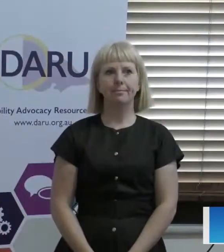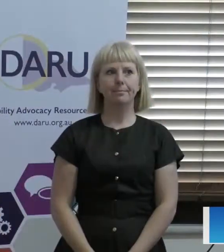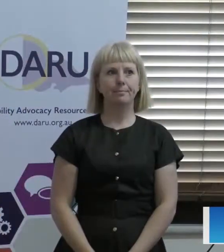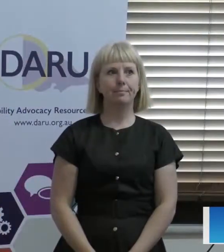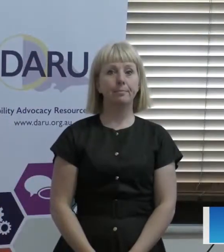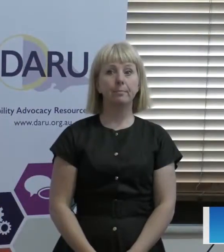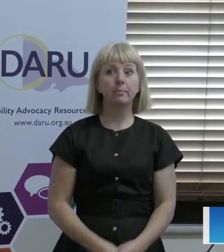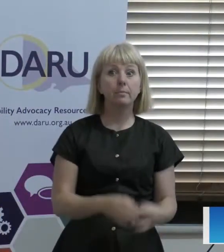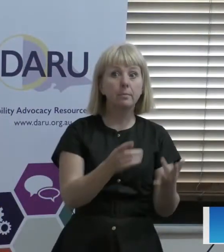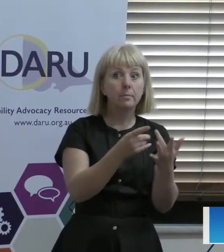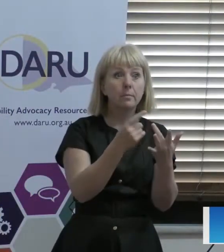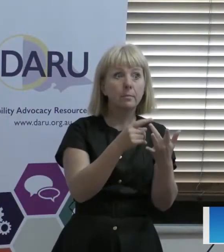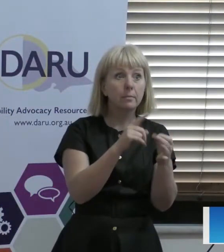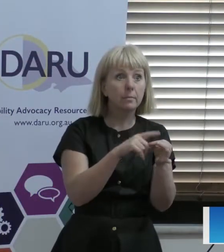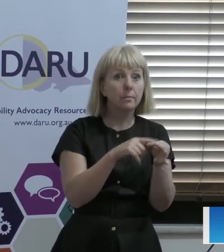Does anyone else have a question?